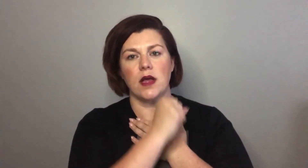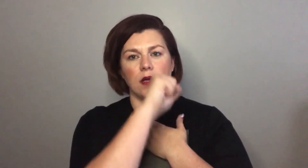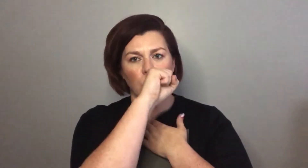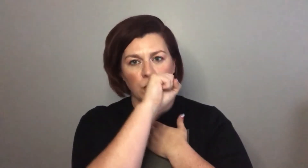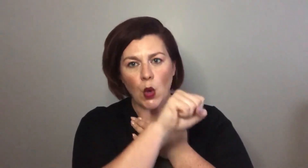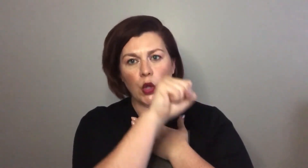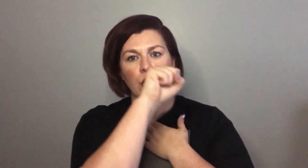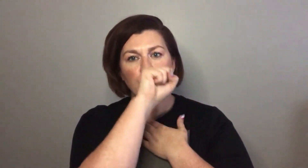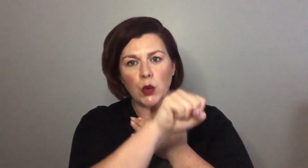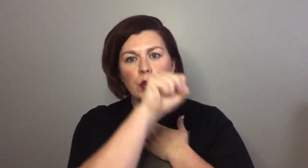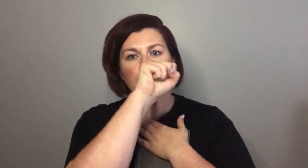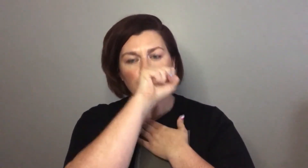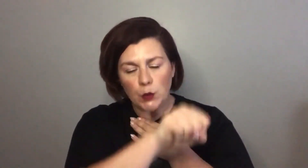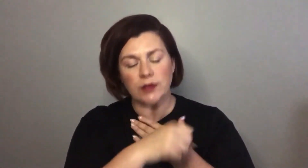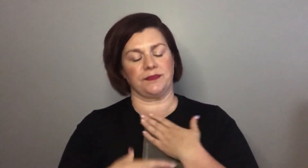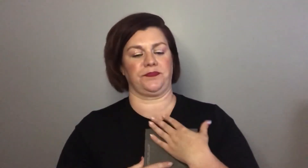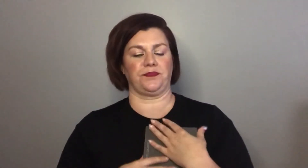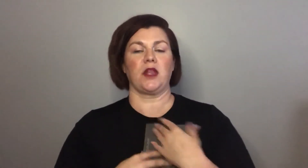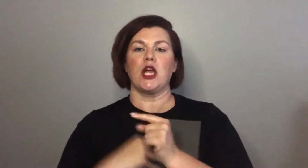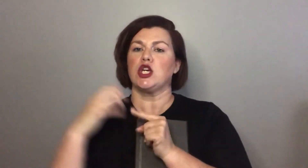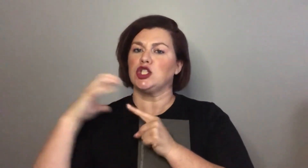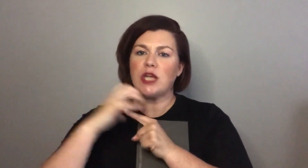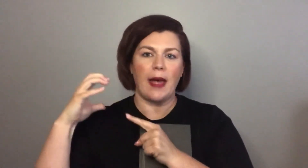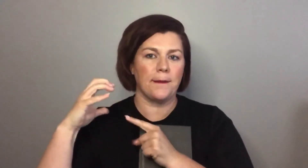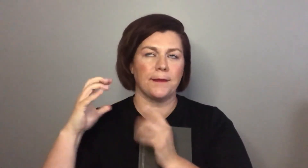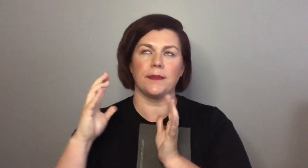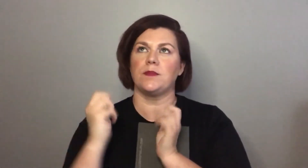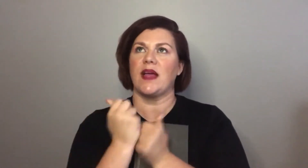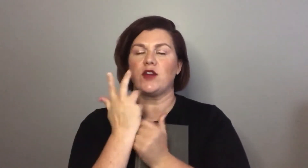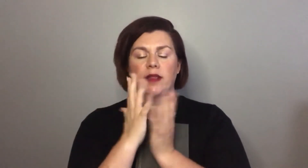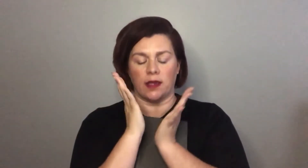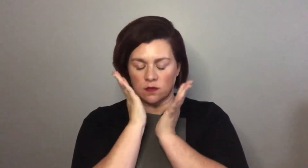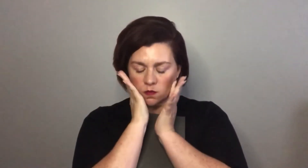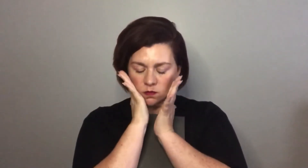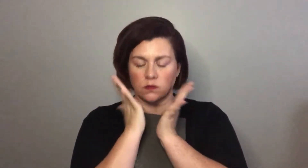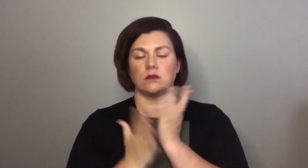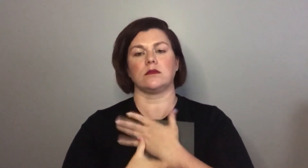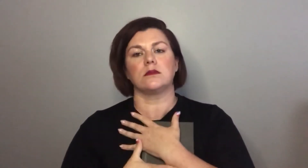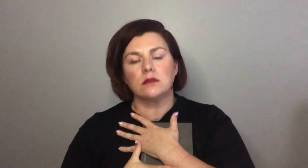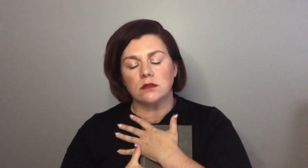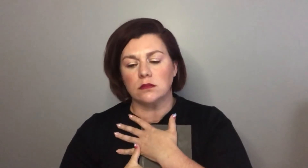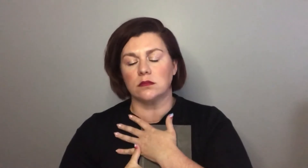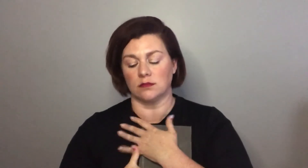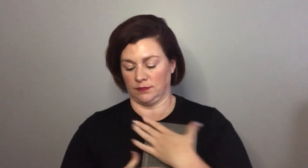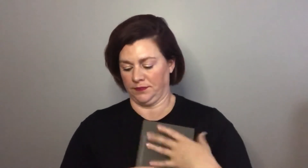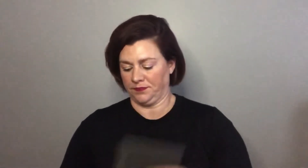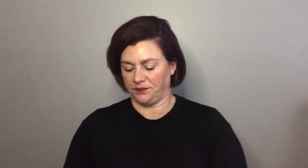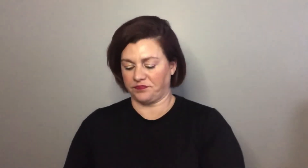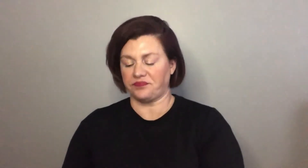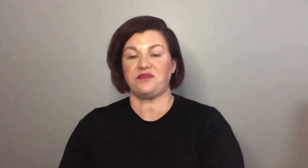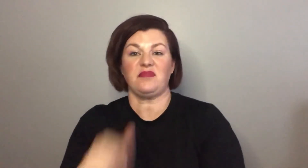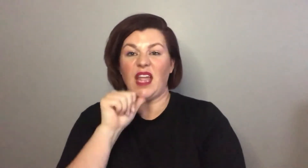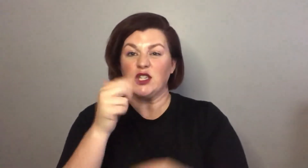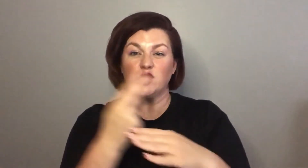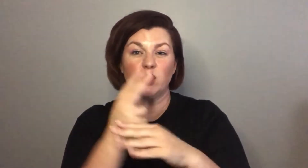love love love this palette it is incredible